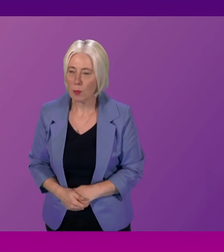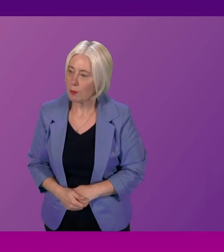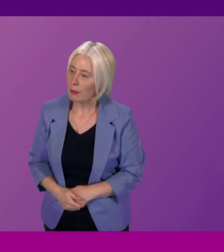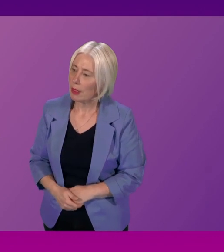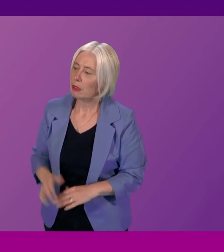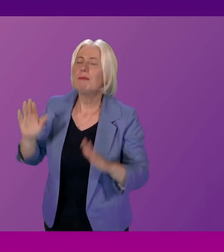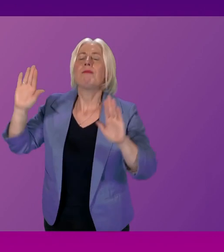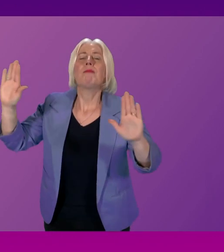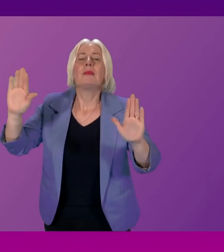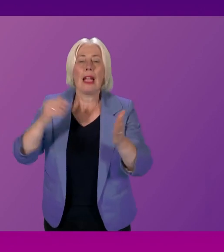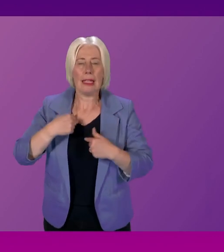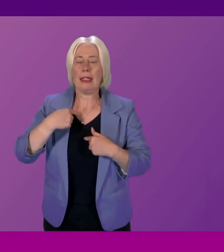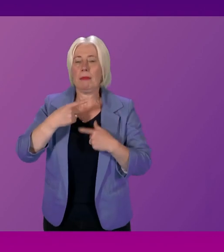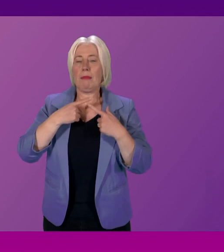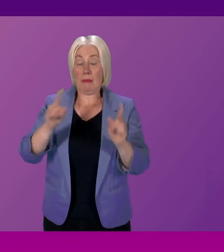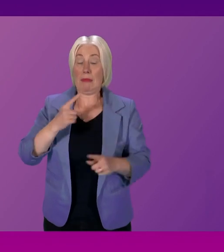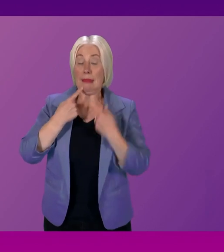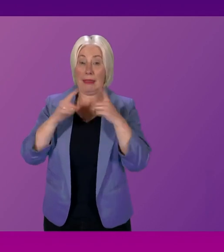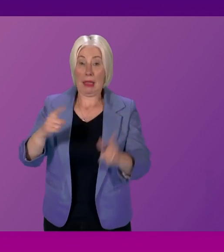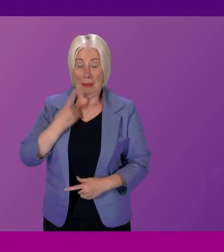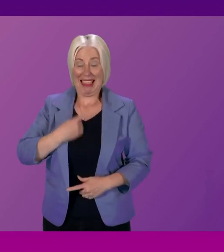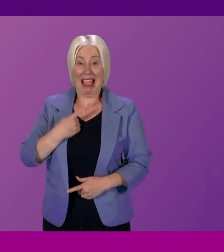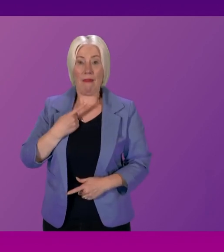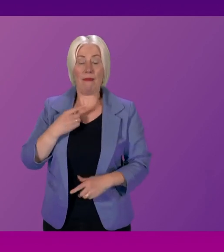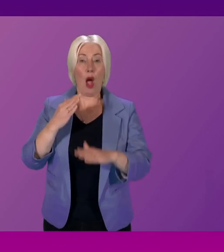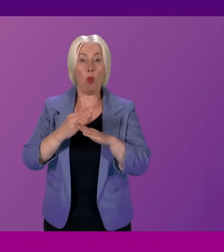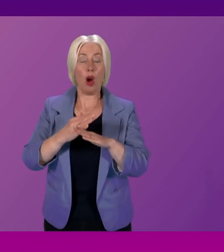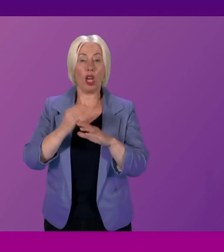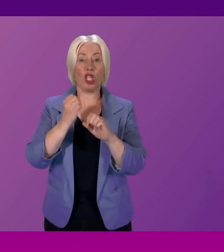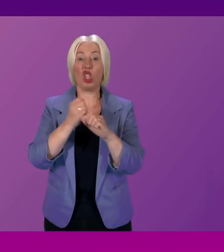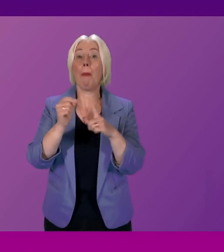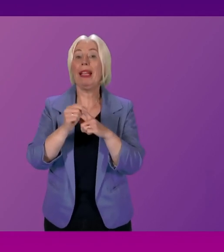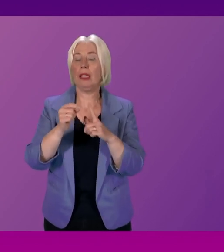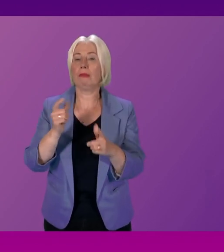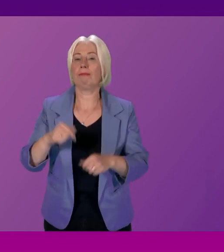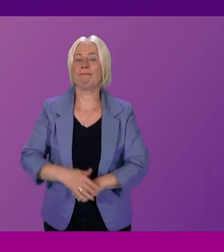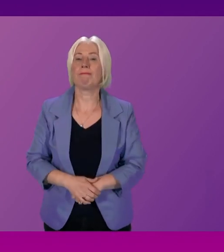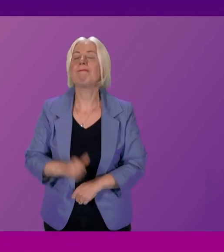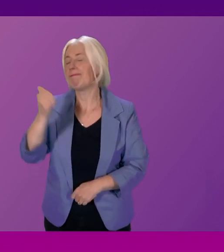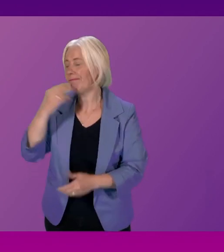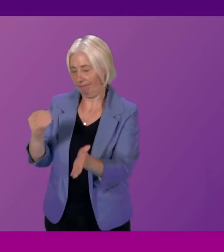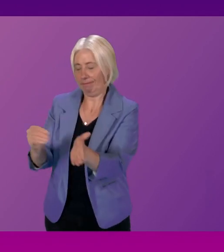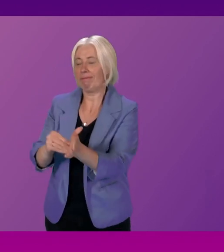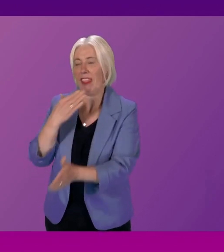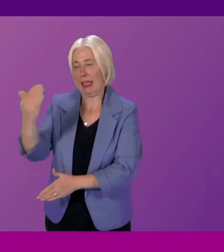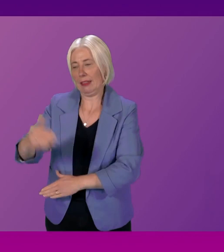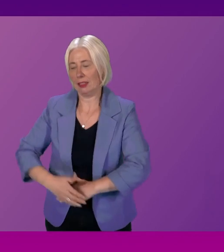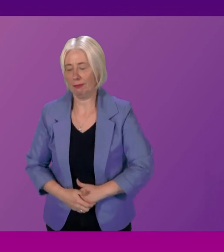just to declare my interest as a practising NHS GP. Thank you, Dr Gilhani. Your comment has been recorded.